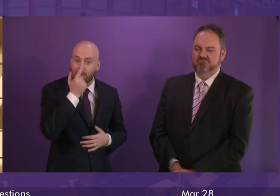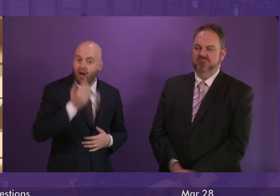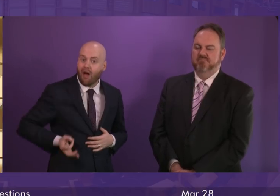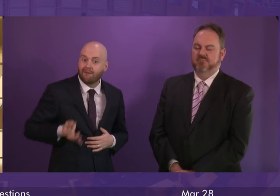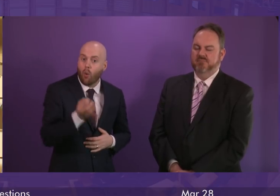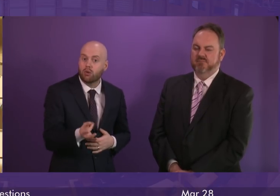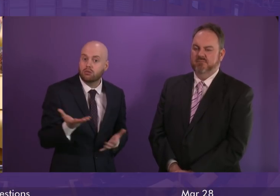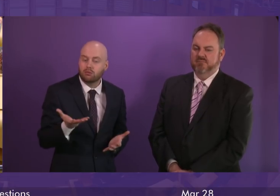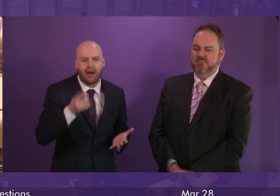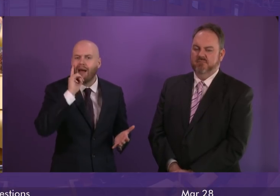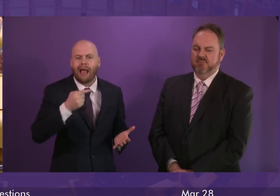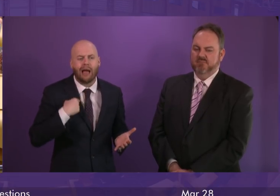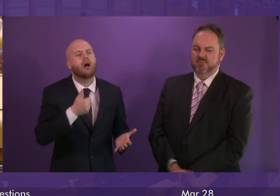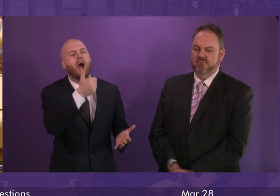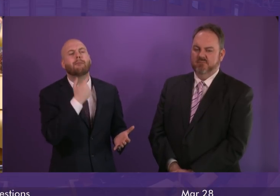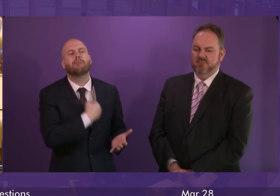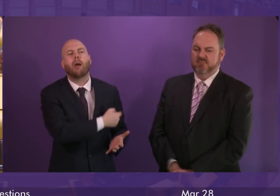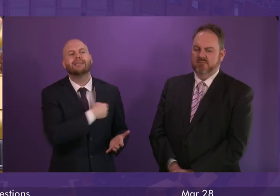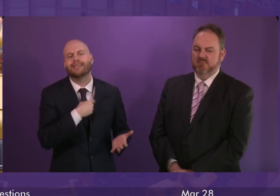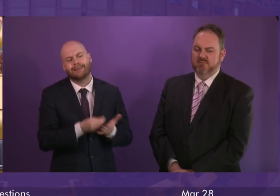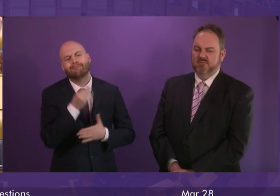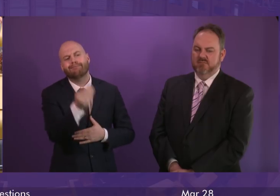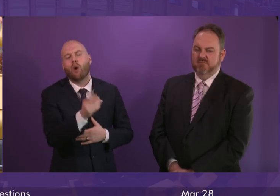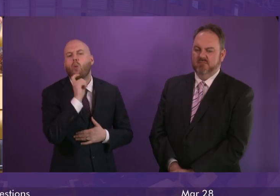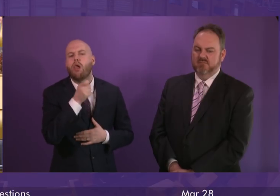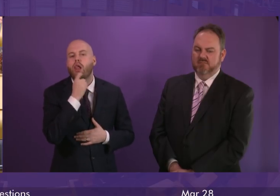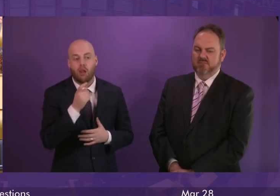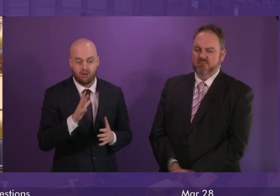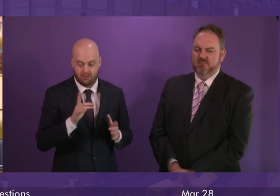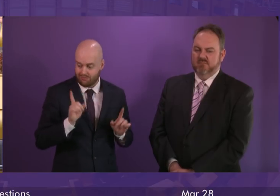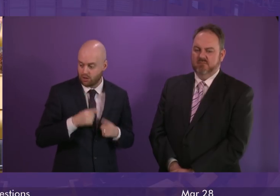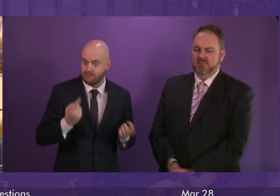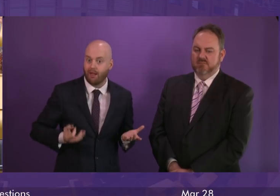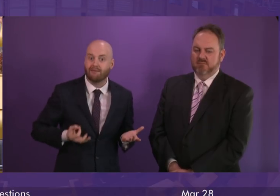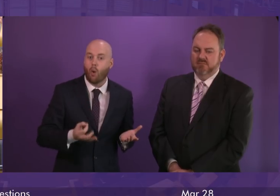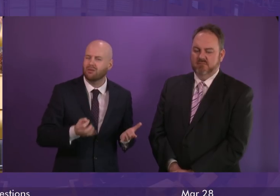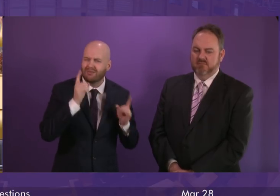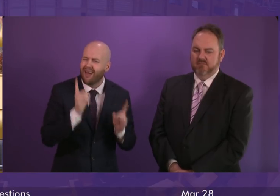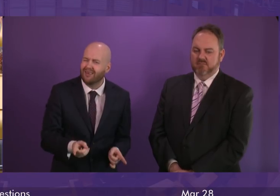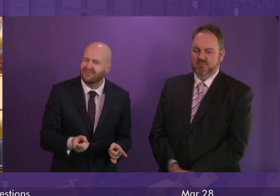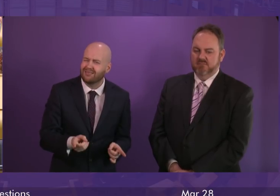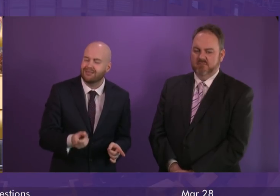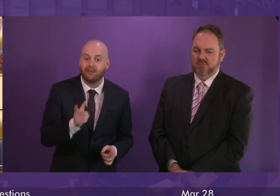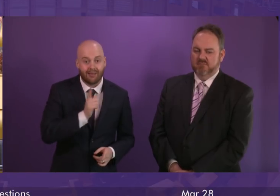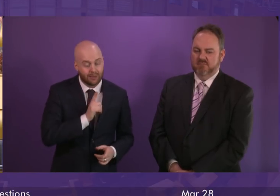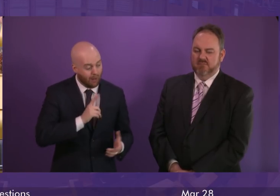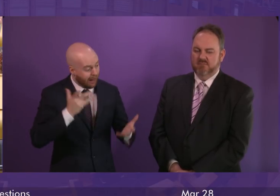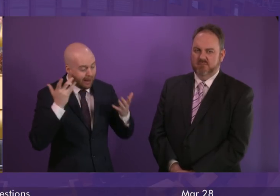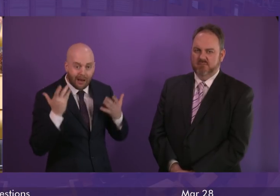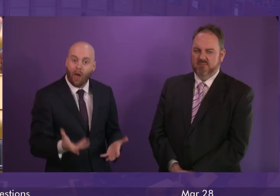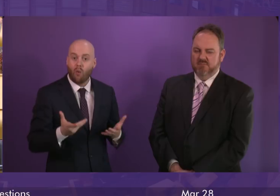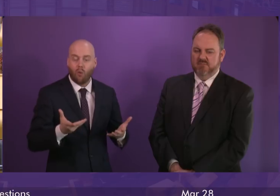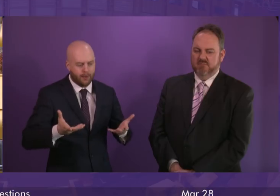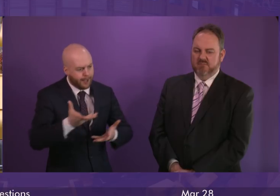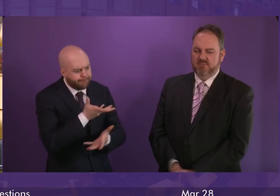simply promise something that we don't know how it can be delivered or how it can be paid for. So we are doing the hard work now to make it